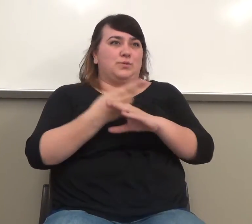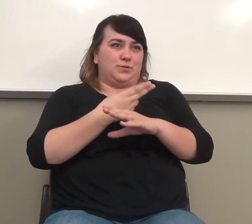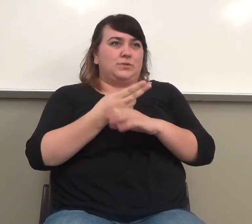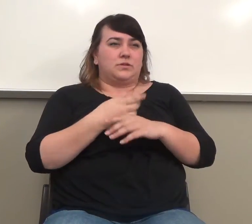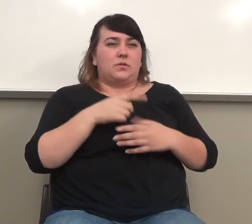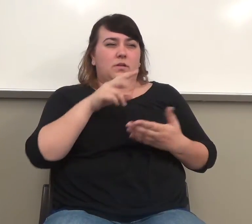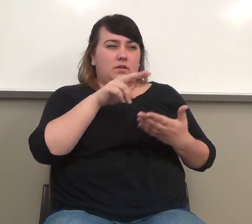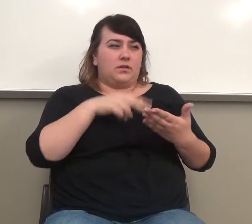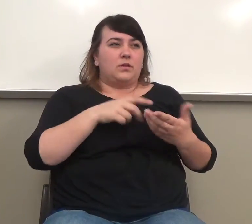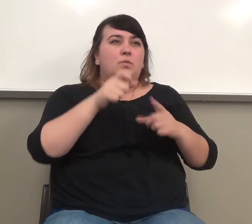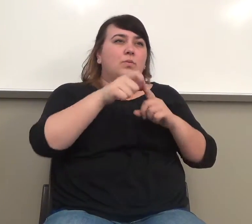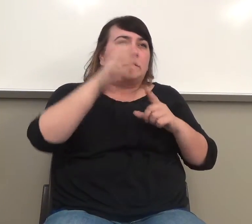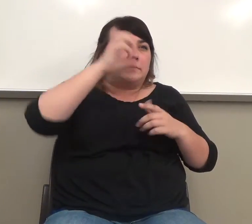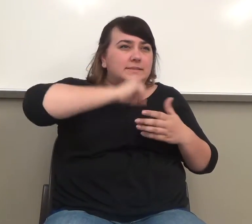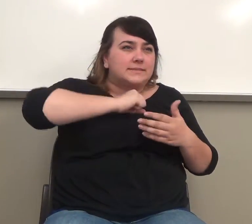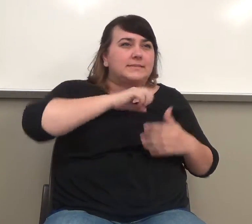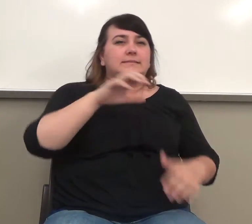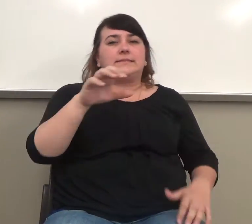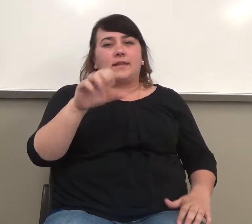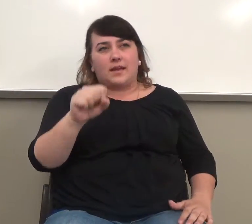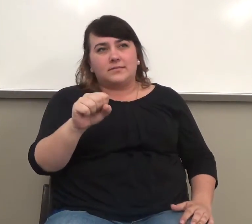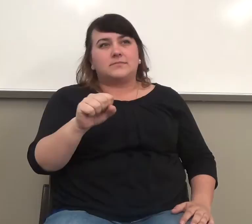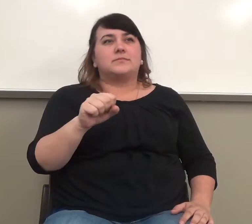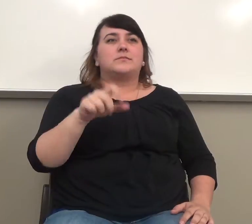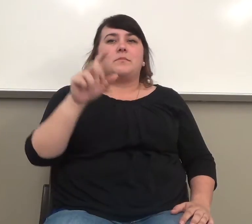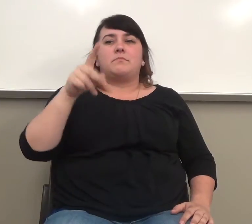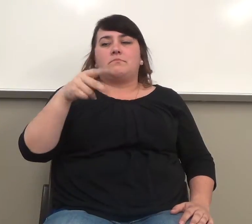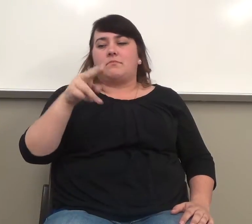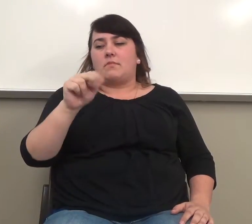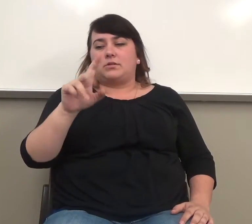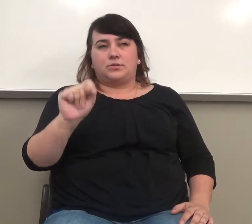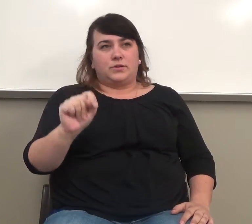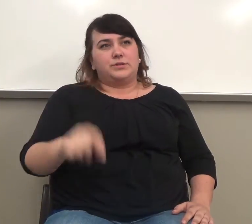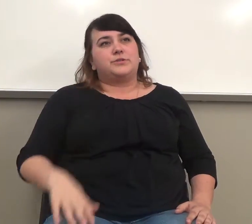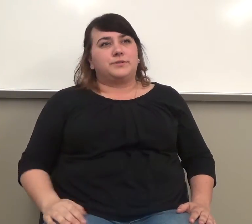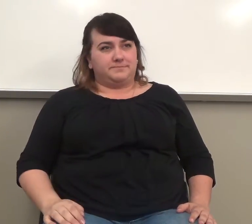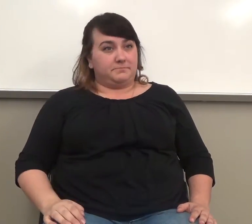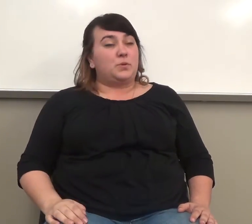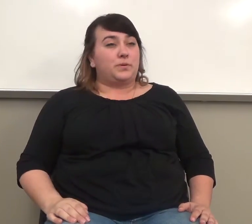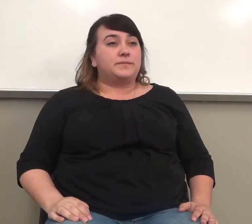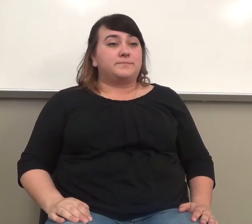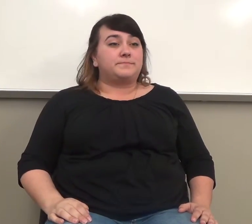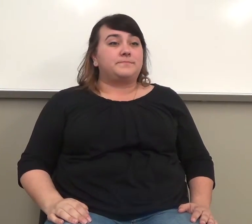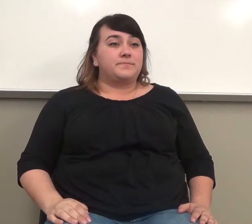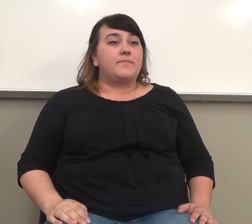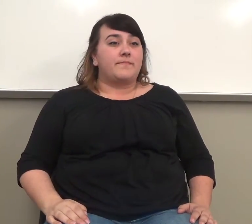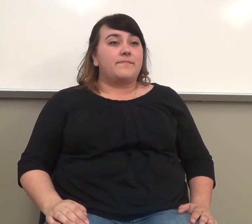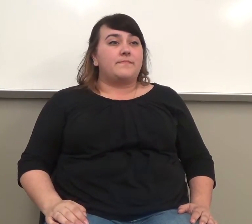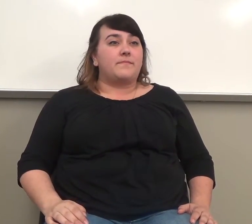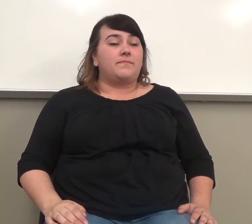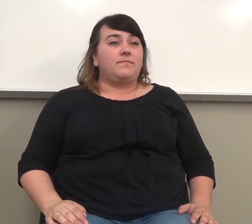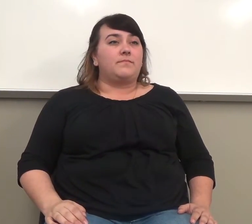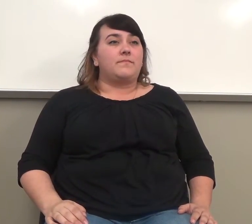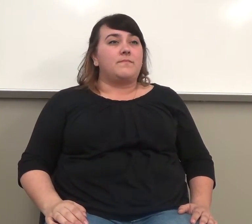Word missing, CS, and graduation. Okay. So when I have papers back to you,